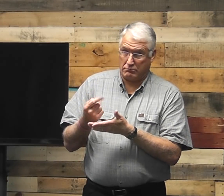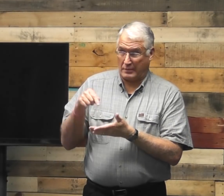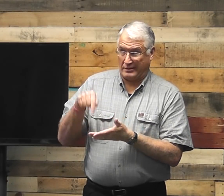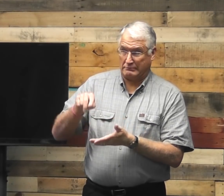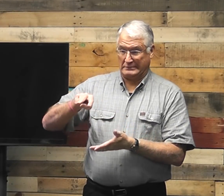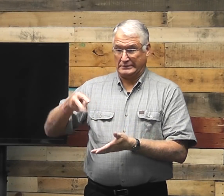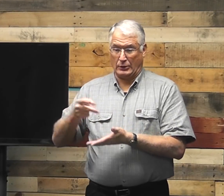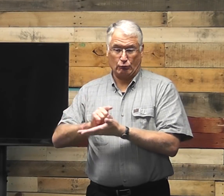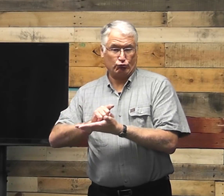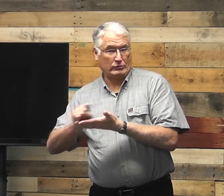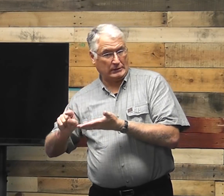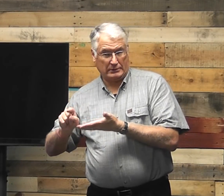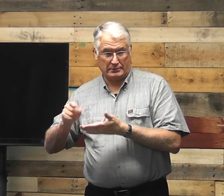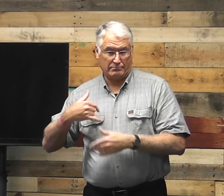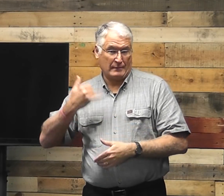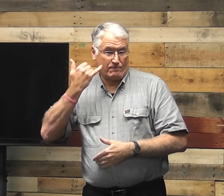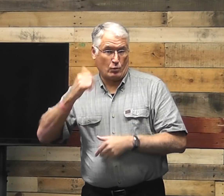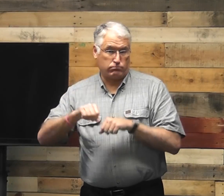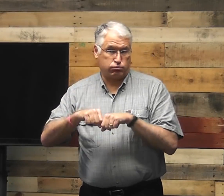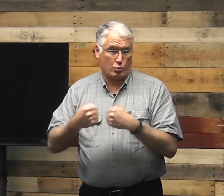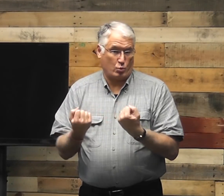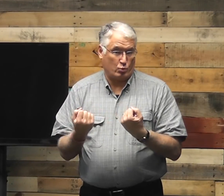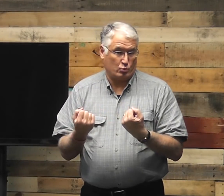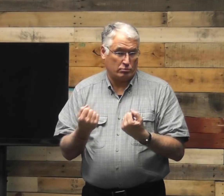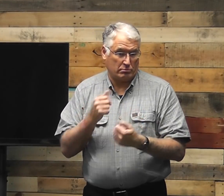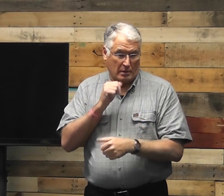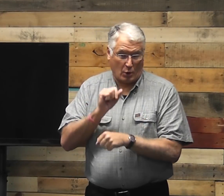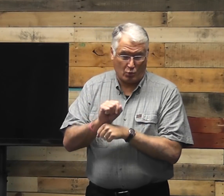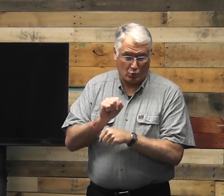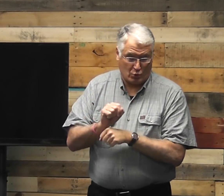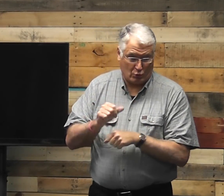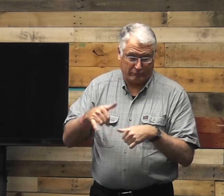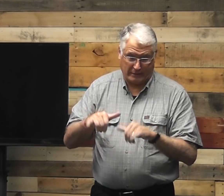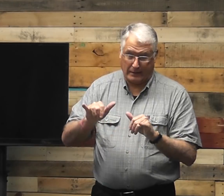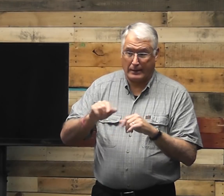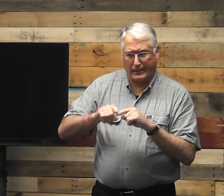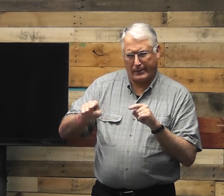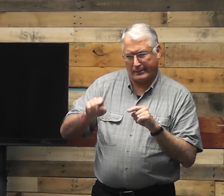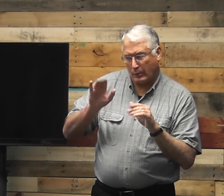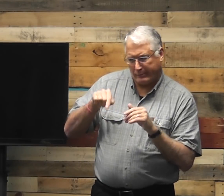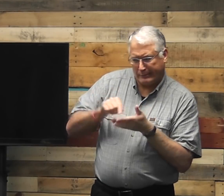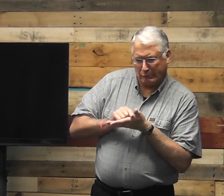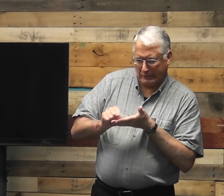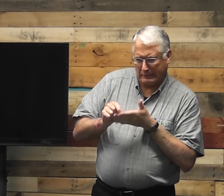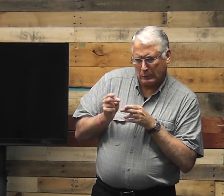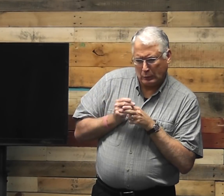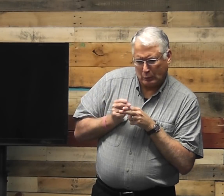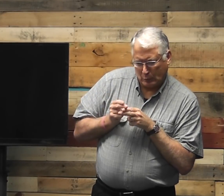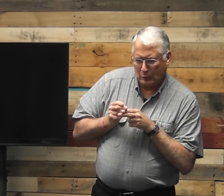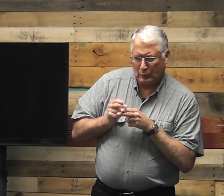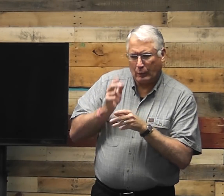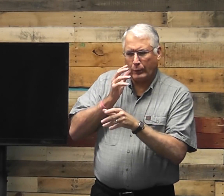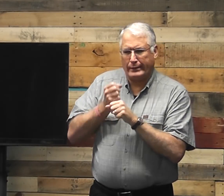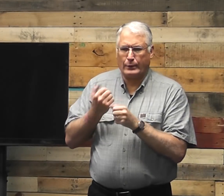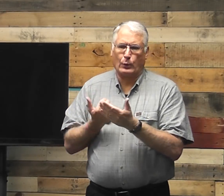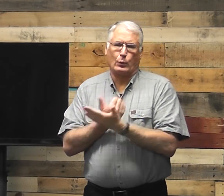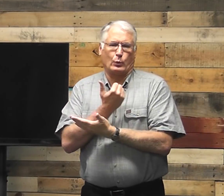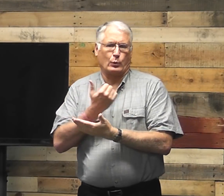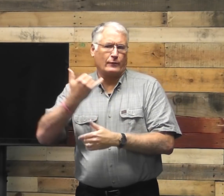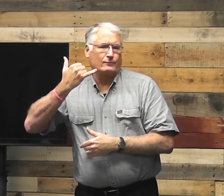maybe this is the second week, I haven't had a phone. It's been broken. So I'm hoping that this week I'll get a